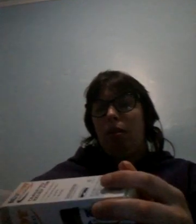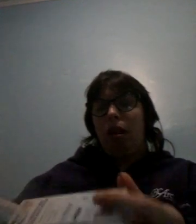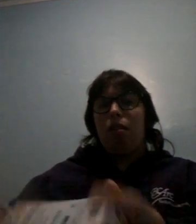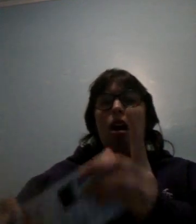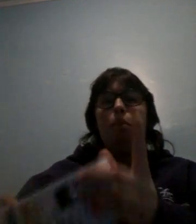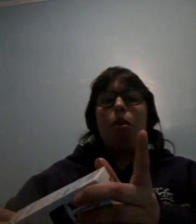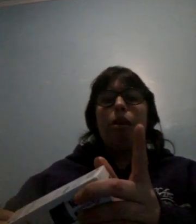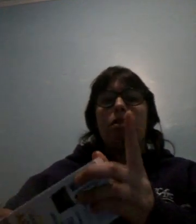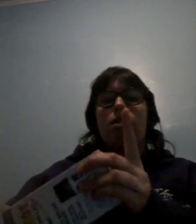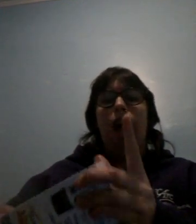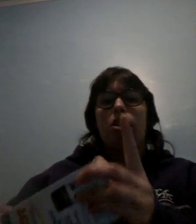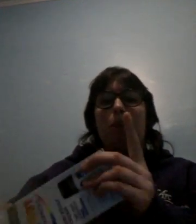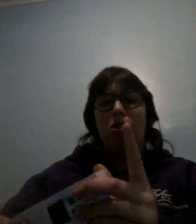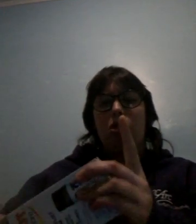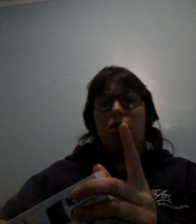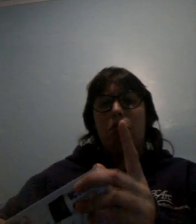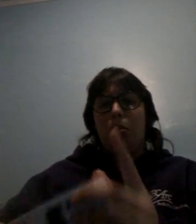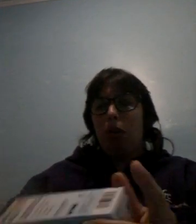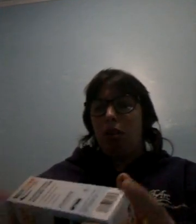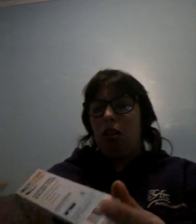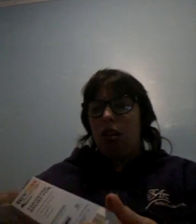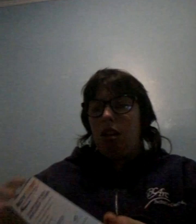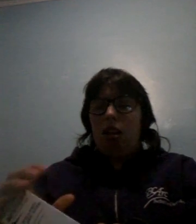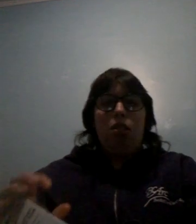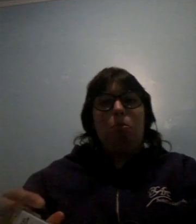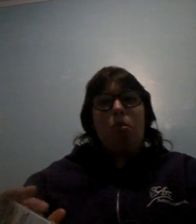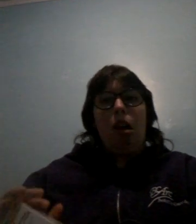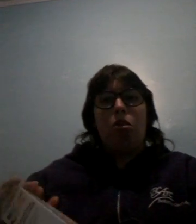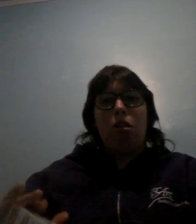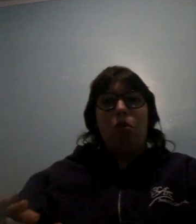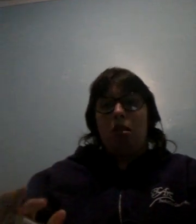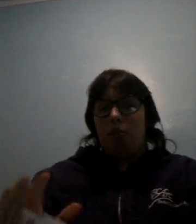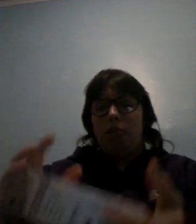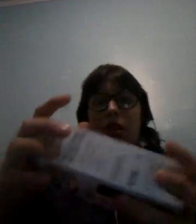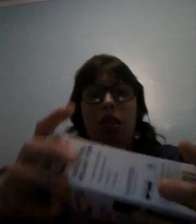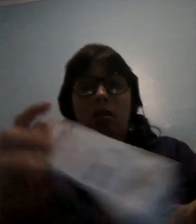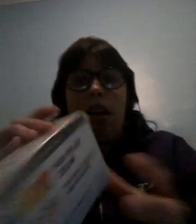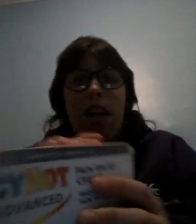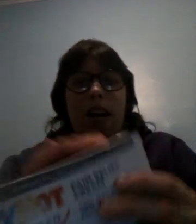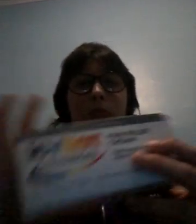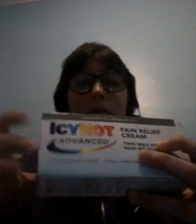I bought I it this is not sponsored but actually anyways so I got um